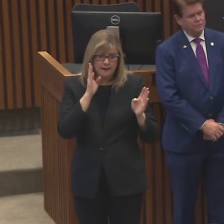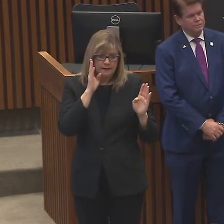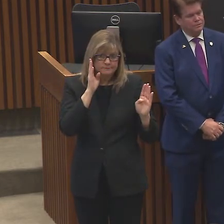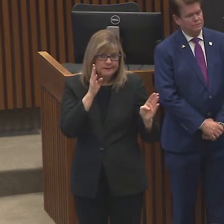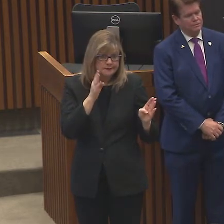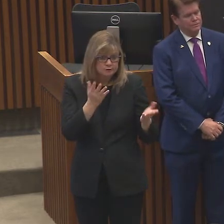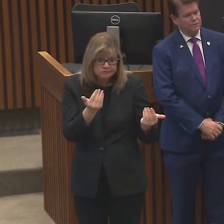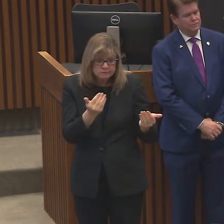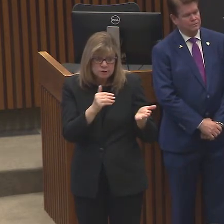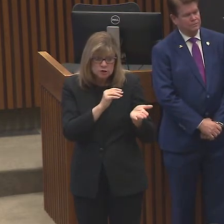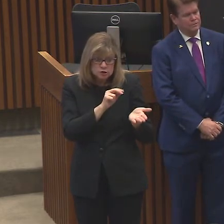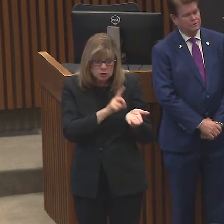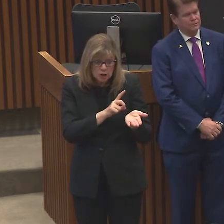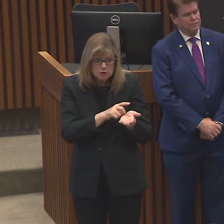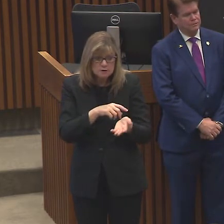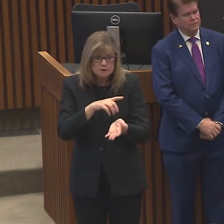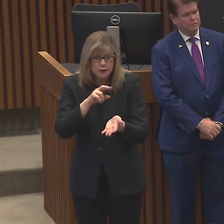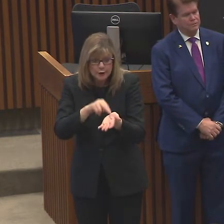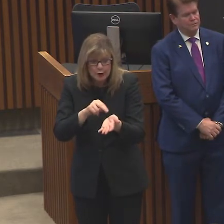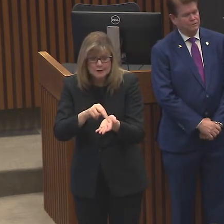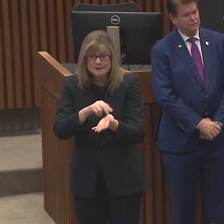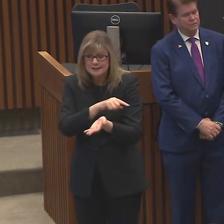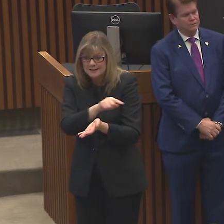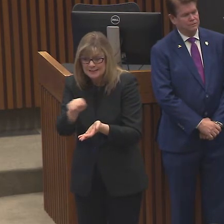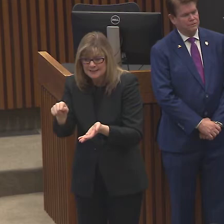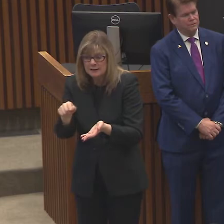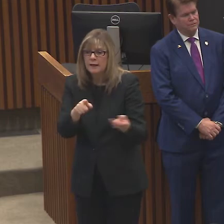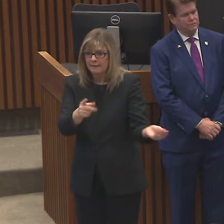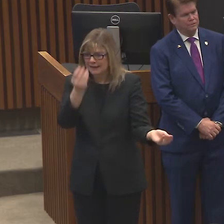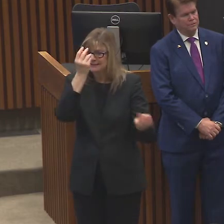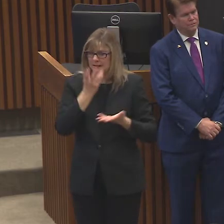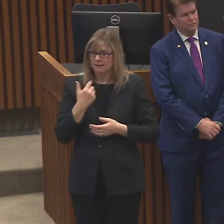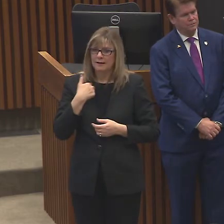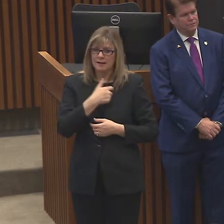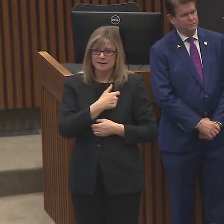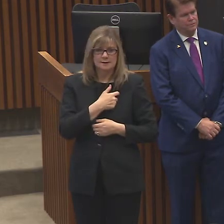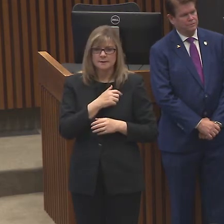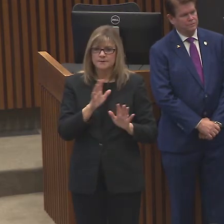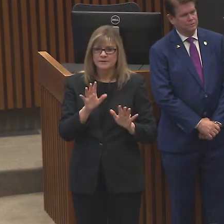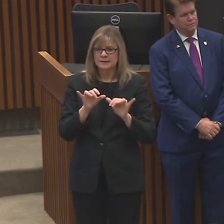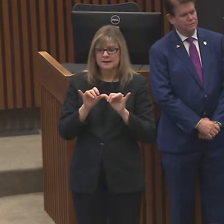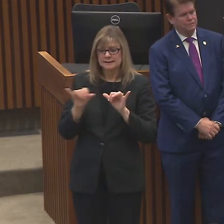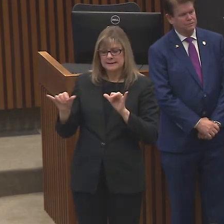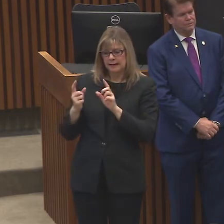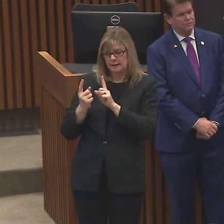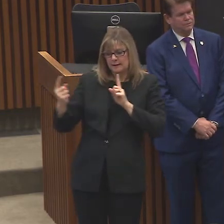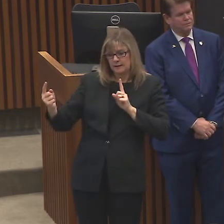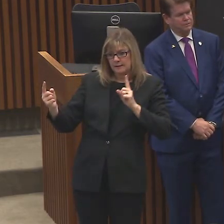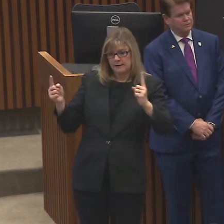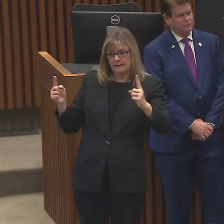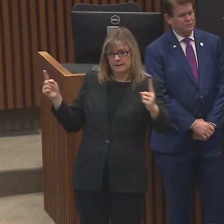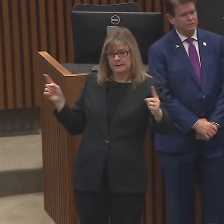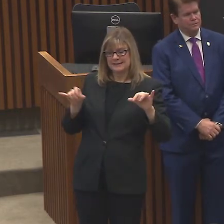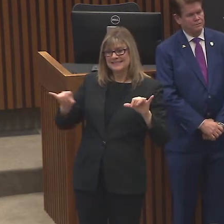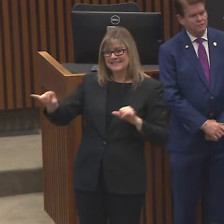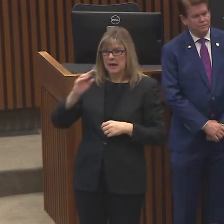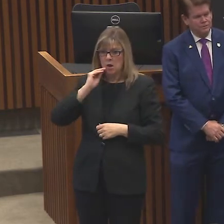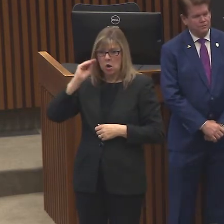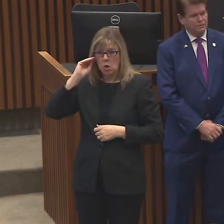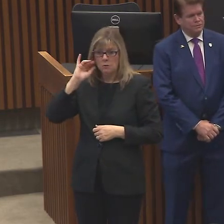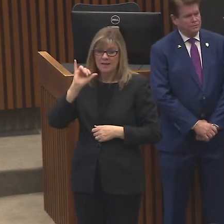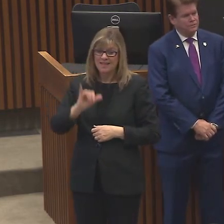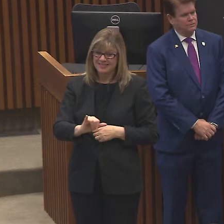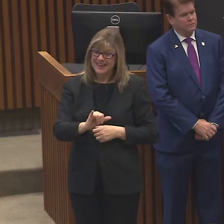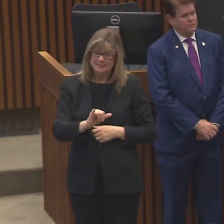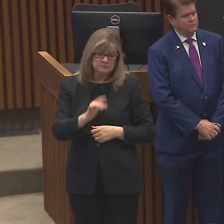doing and they're telling us, me, and everybody in this community stay away, do not gather, stay at home and that's the